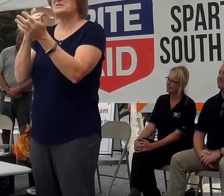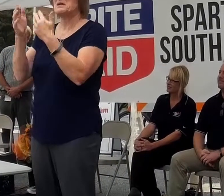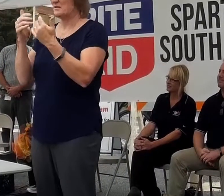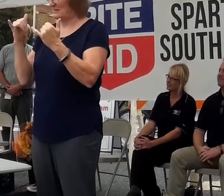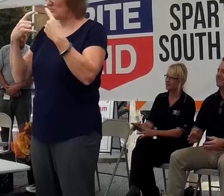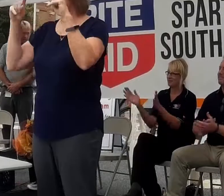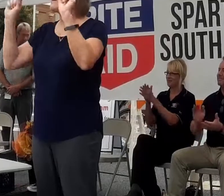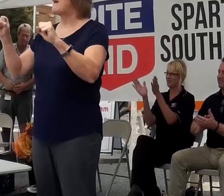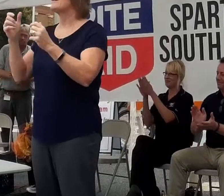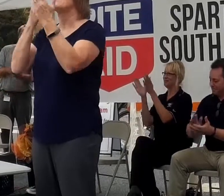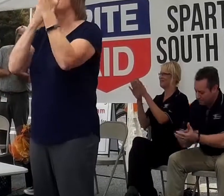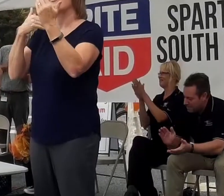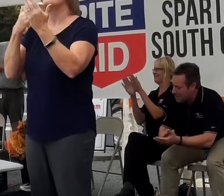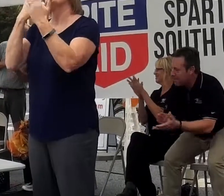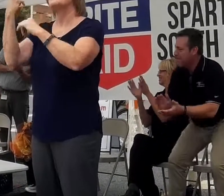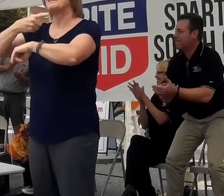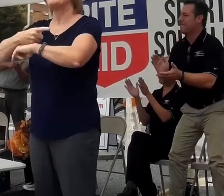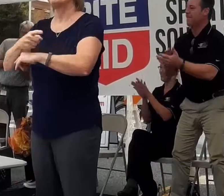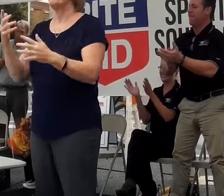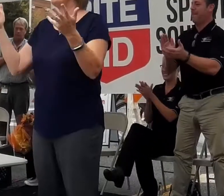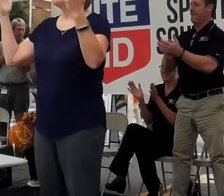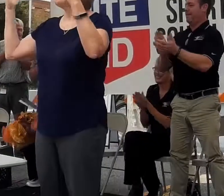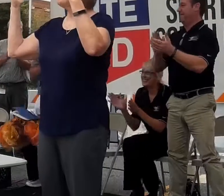you and have a good day. Thank you. I'd acc timollin'.